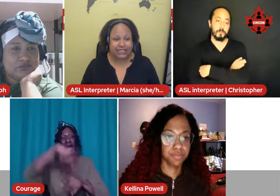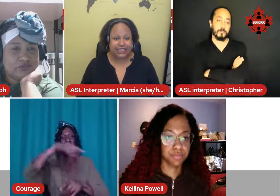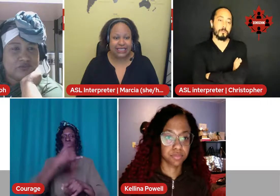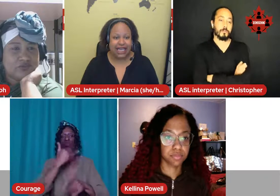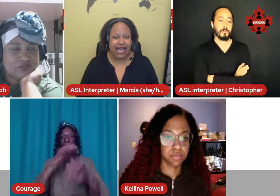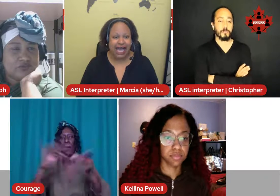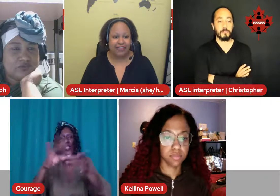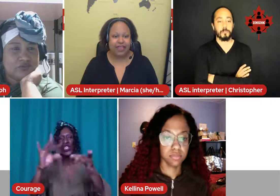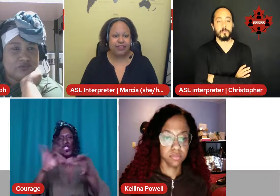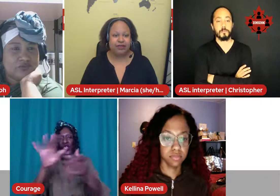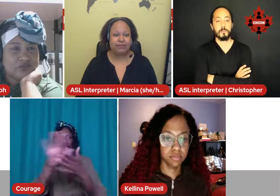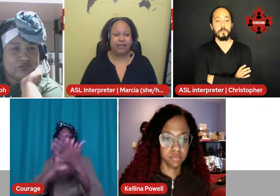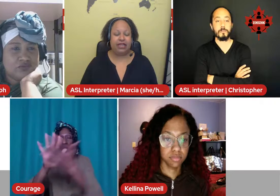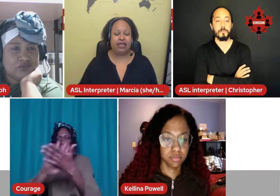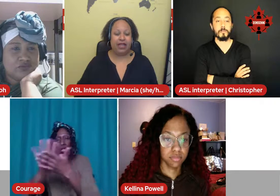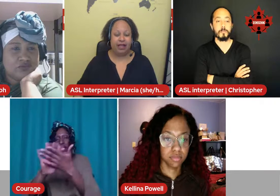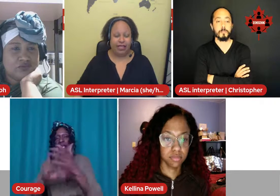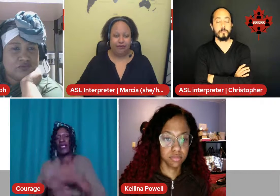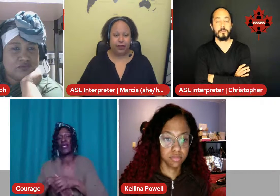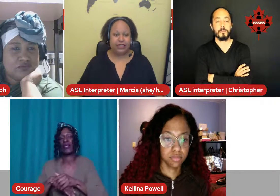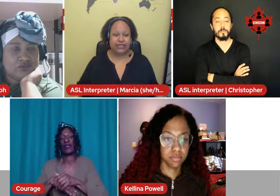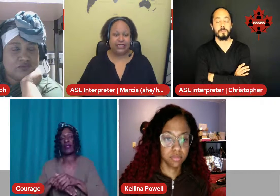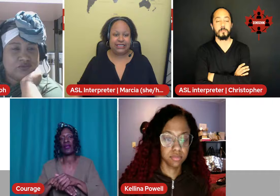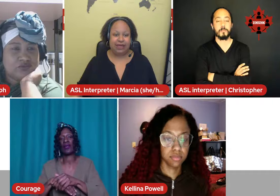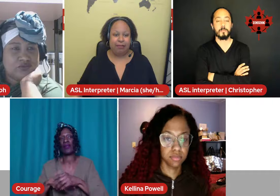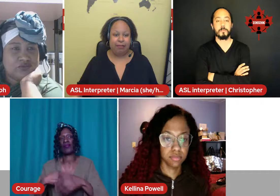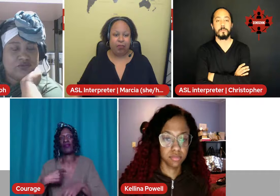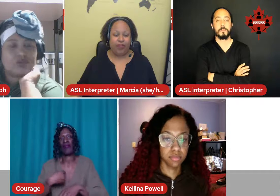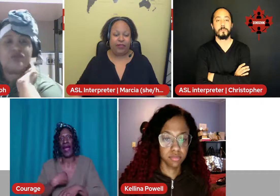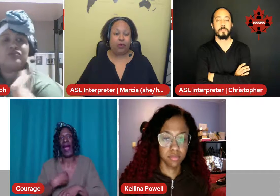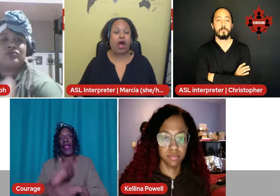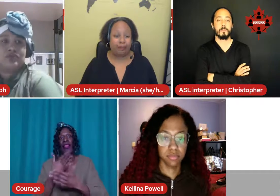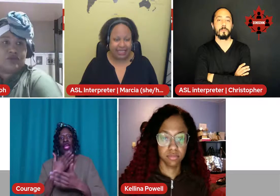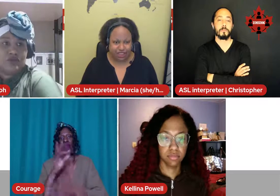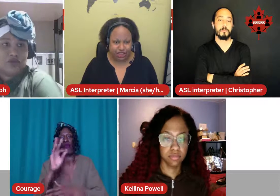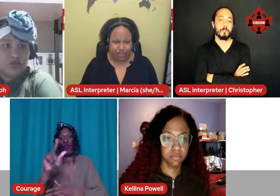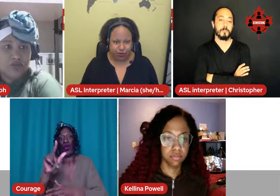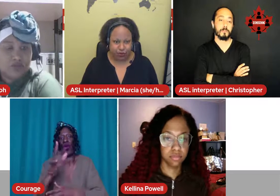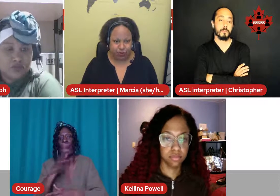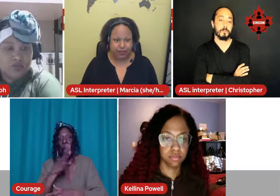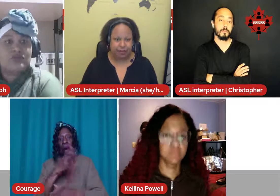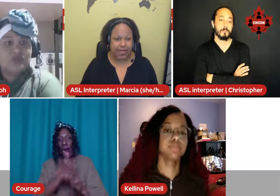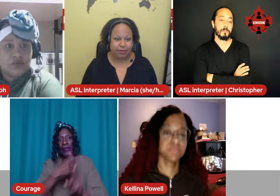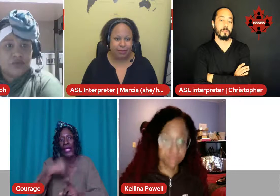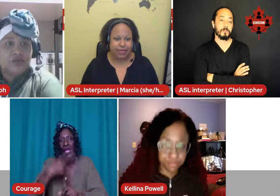I think there's been influences with the wrong message within the black community.